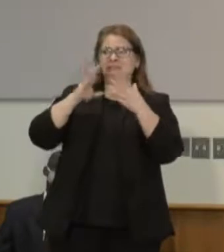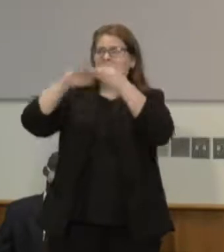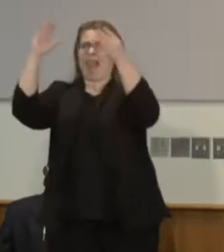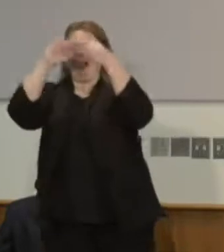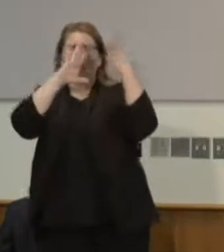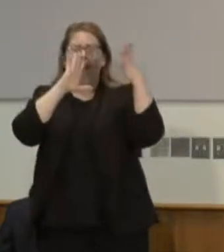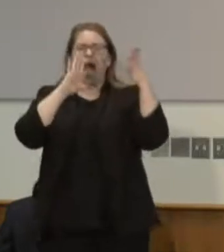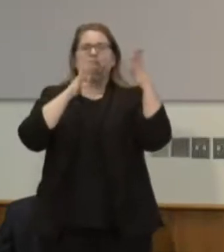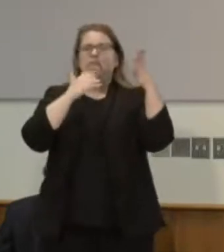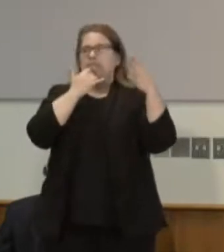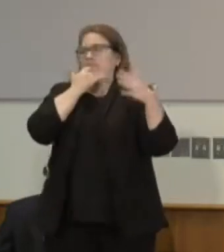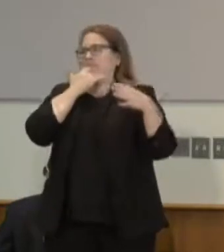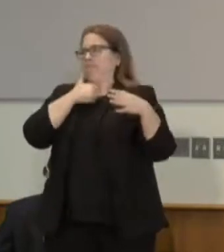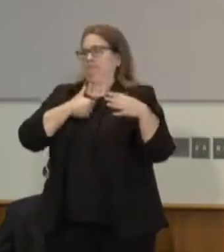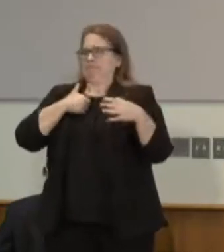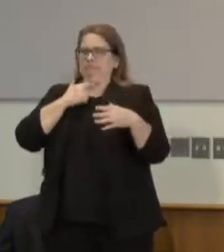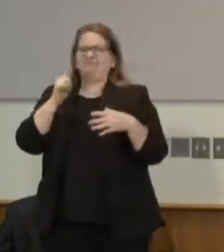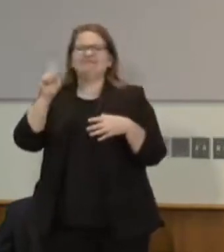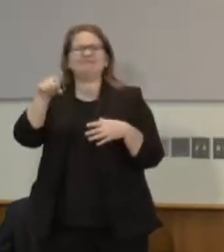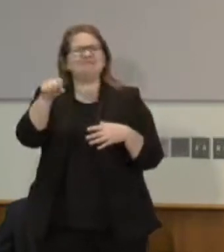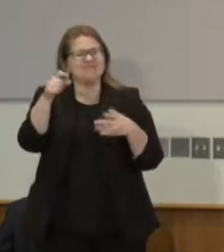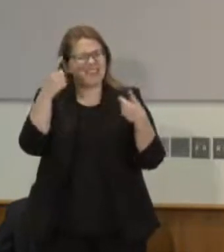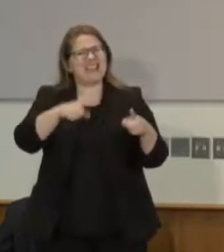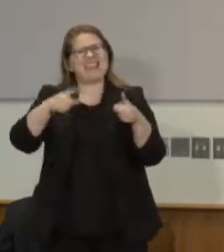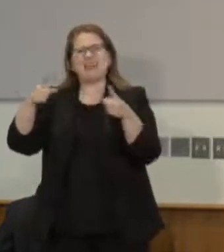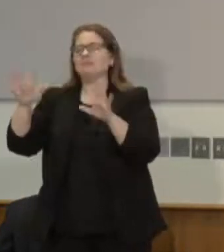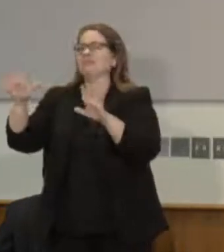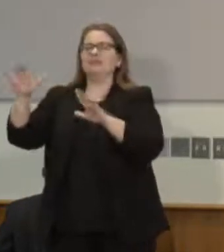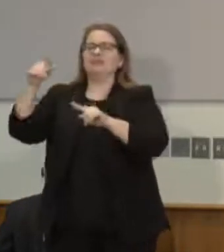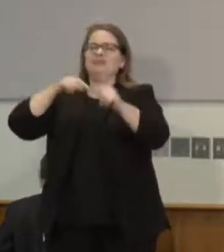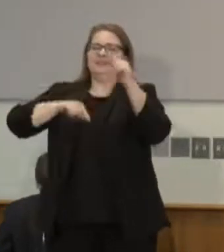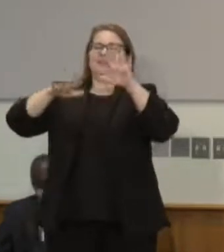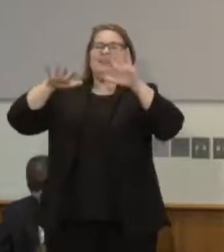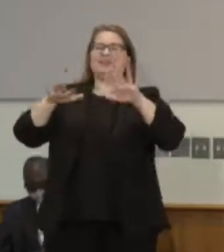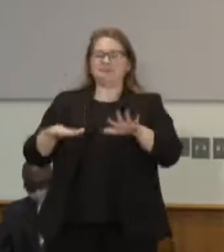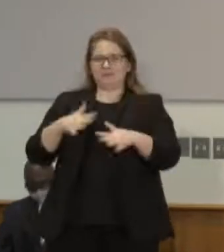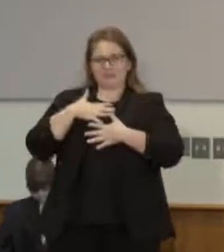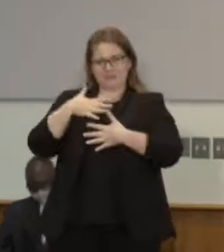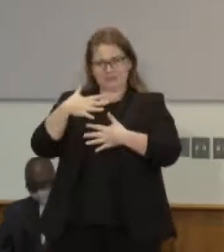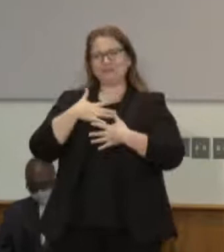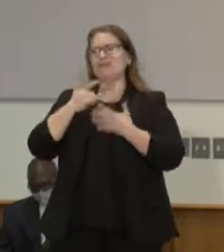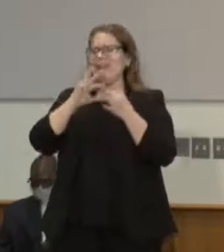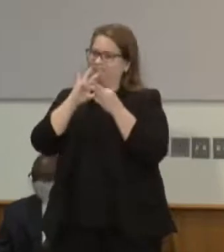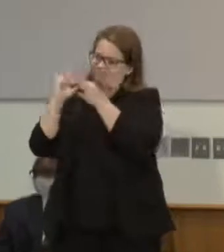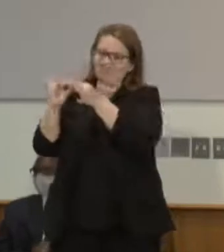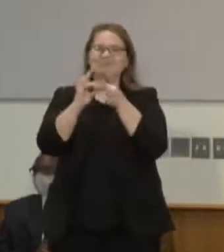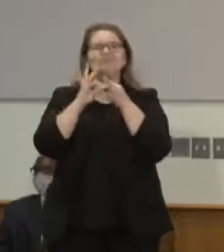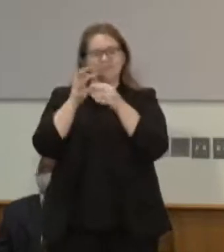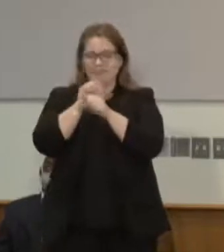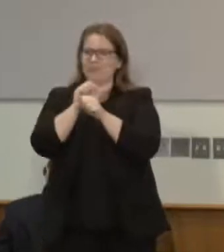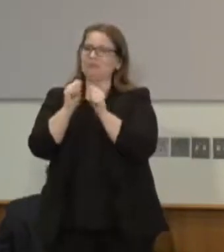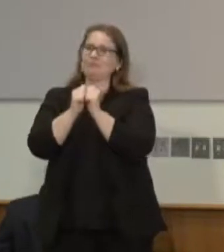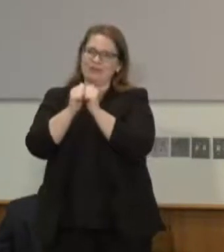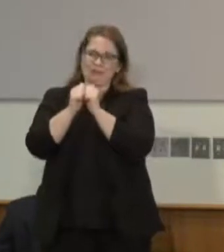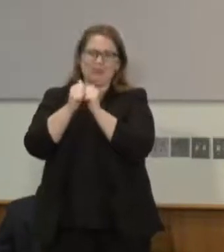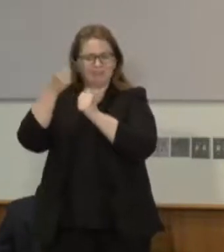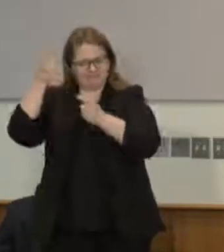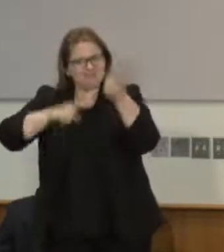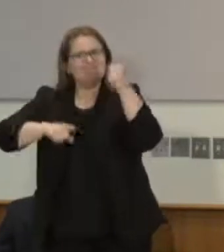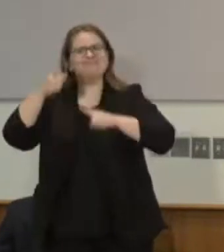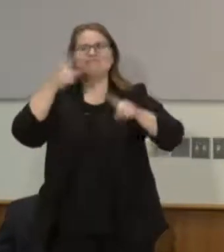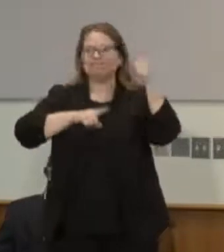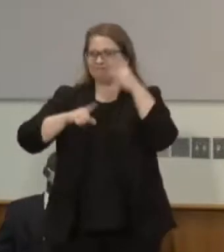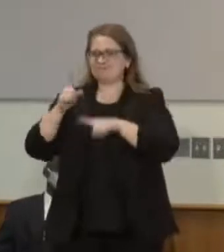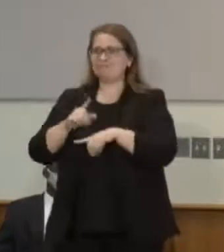upon all of us to take that step back me included to reach out to try and find that common ground to admit where things